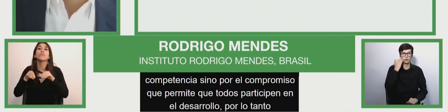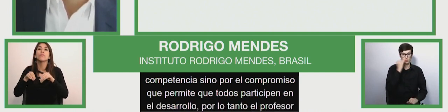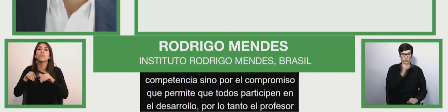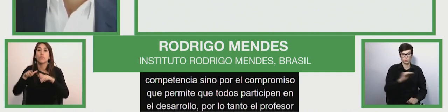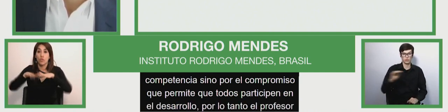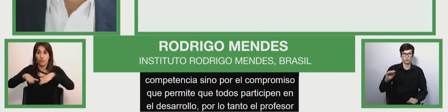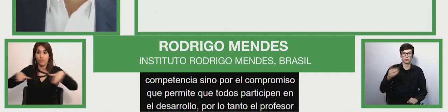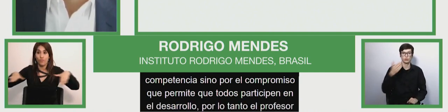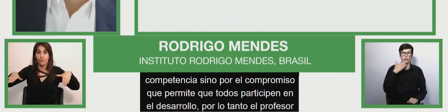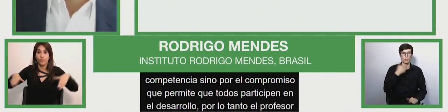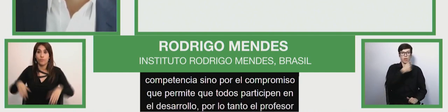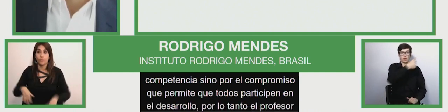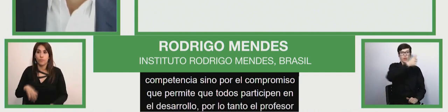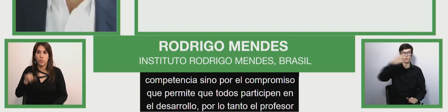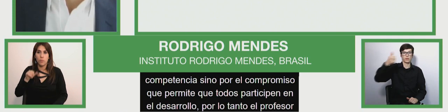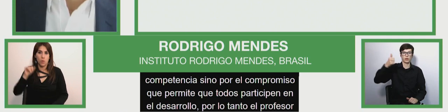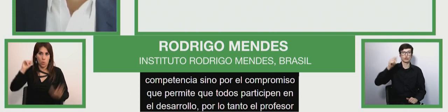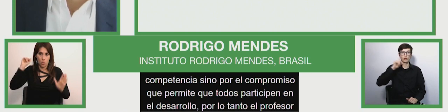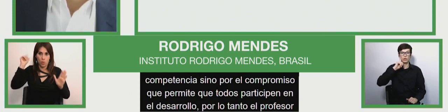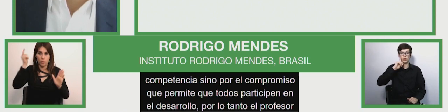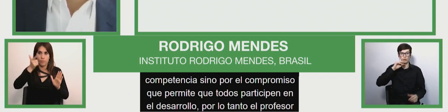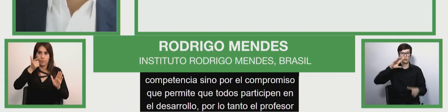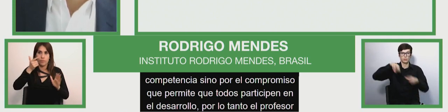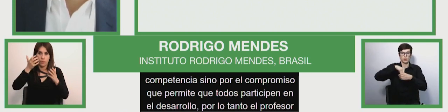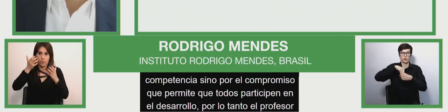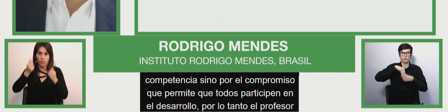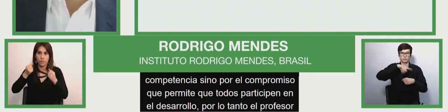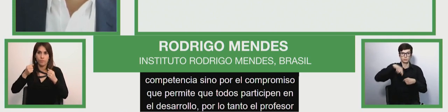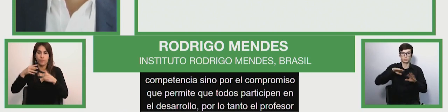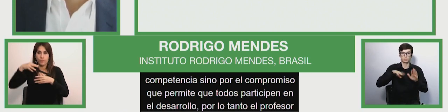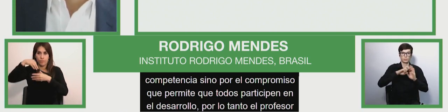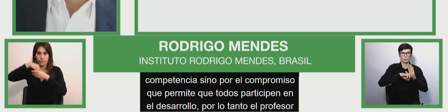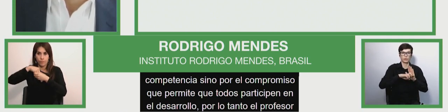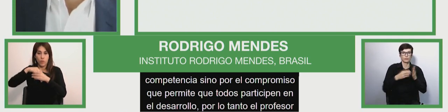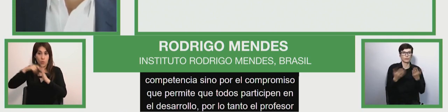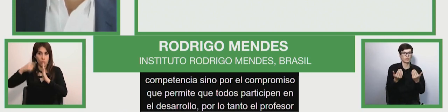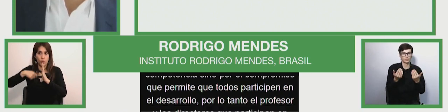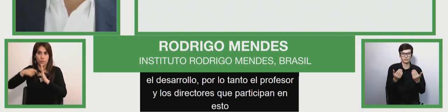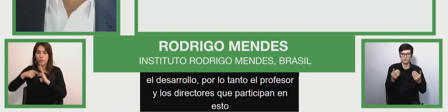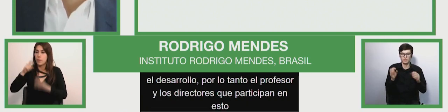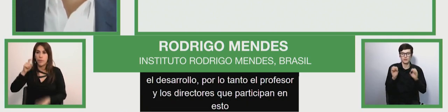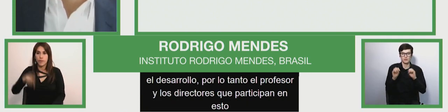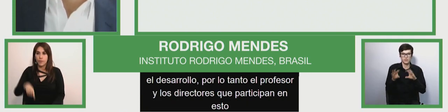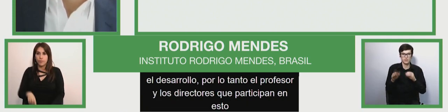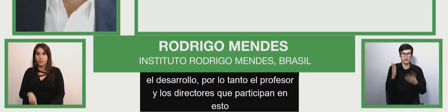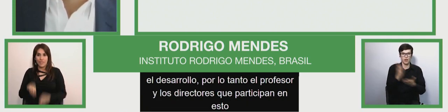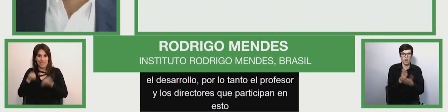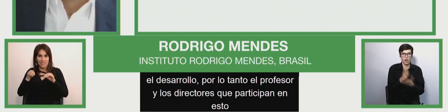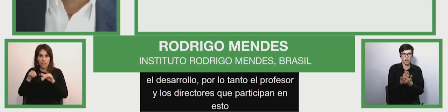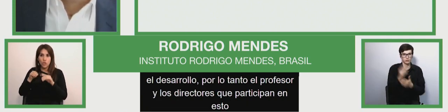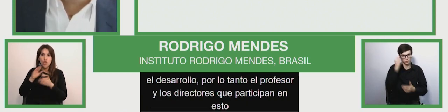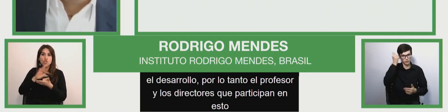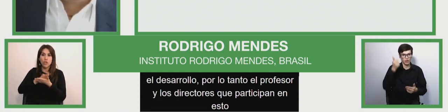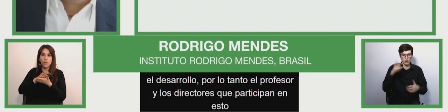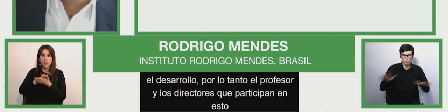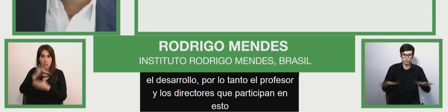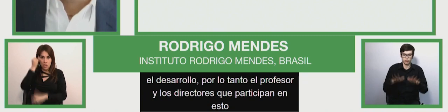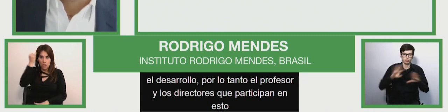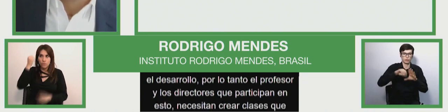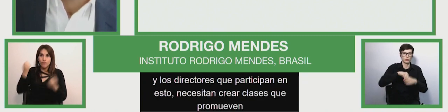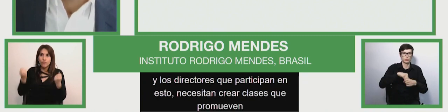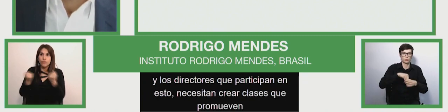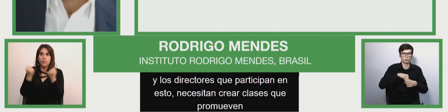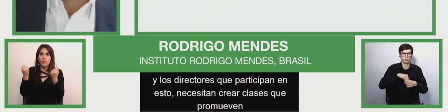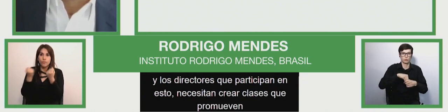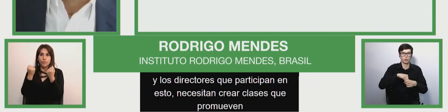have fun together. Therefore, the teachers and principals that participate